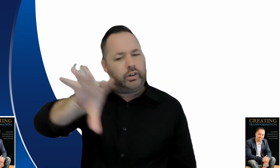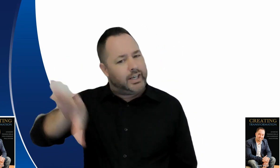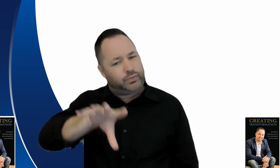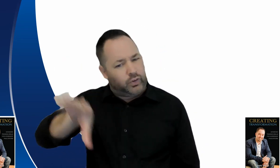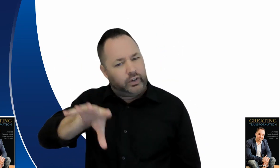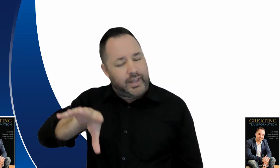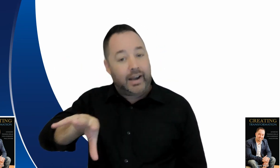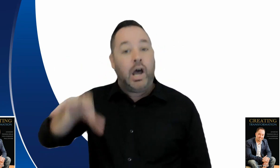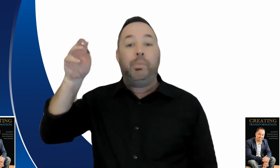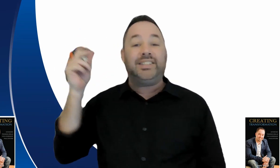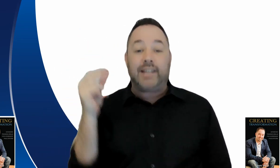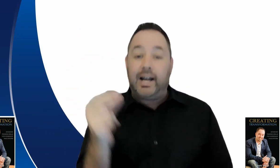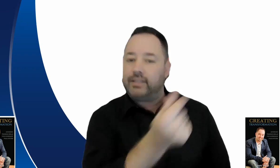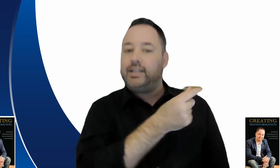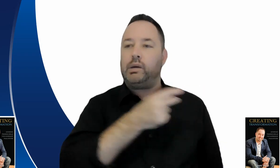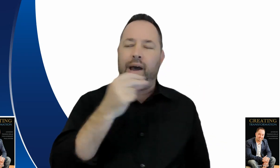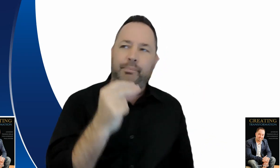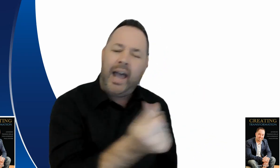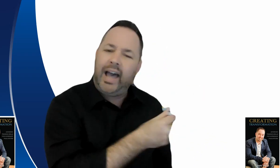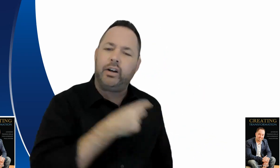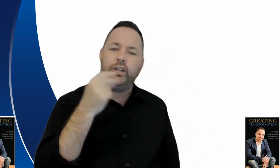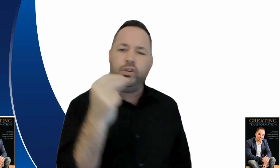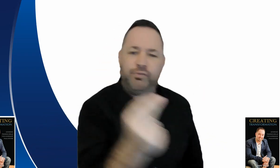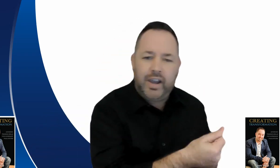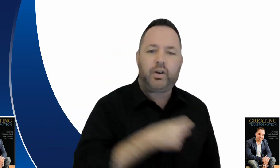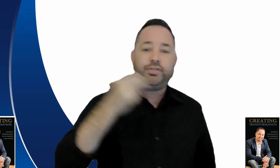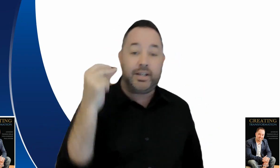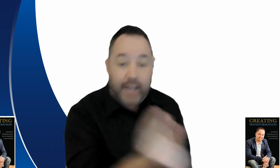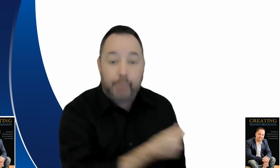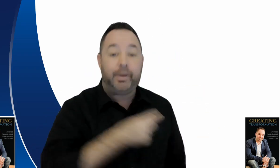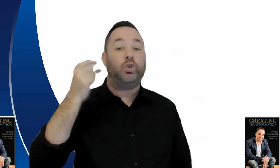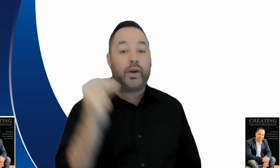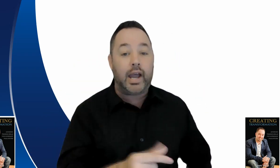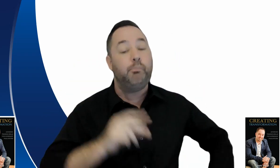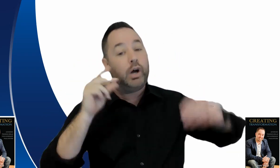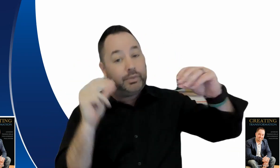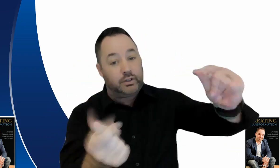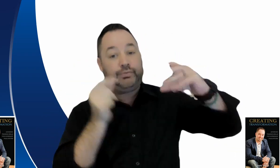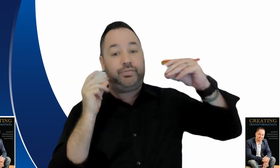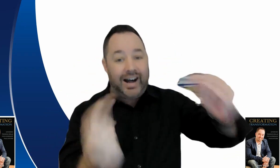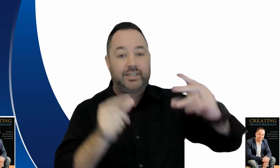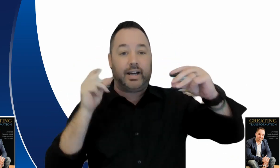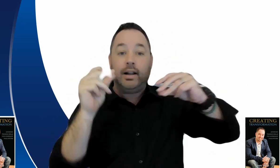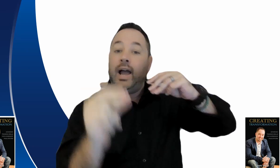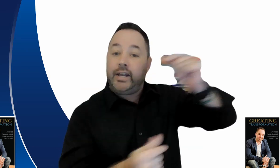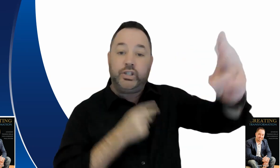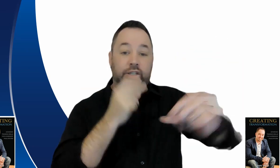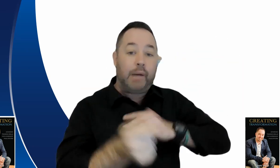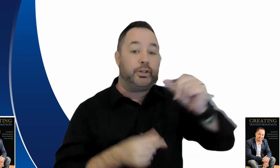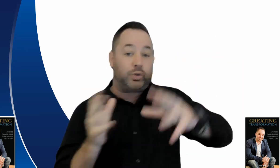context for all of that but start to think about how can you vary things up and create moments of faster and sharper